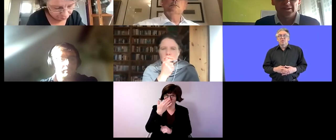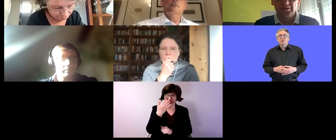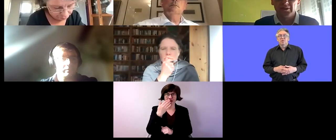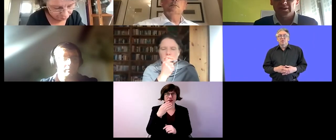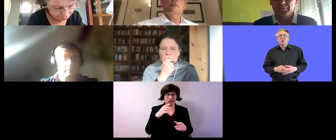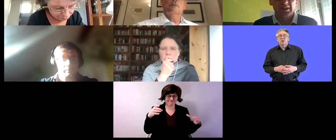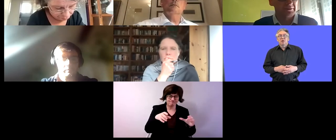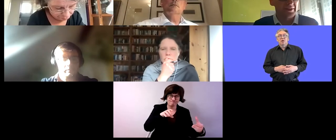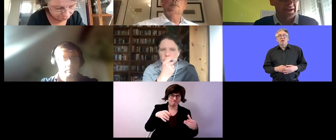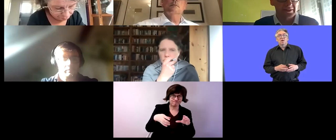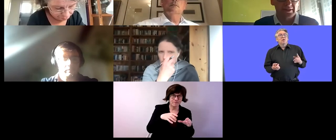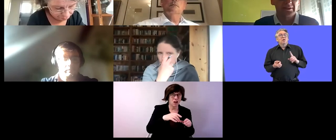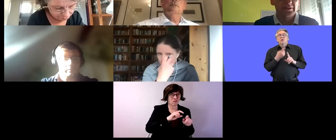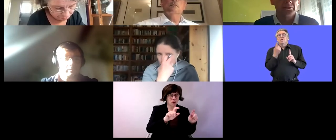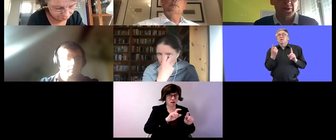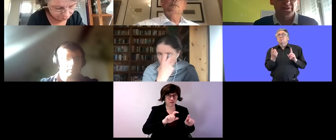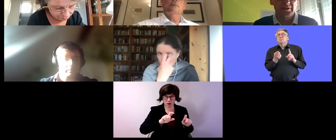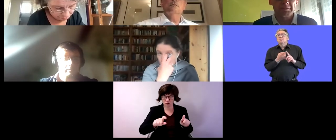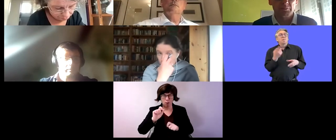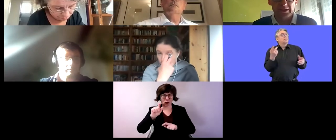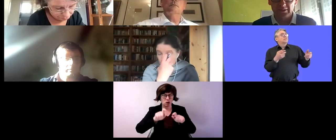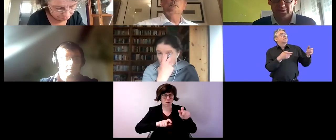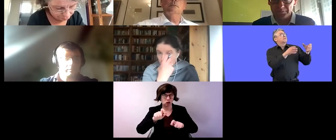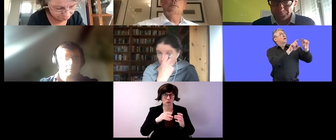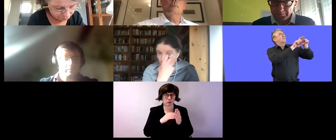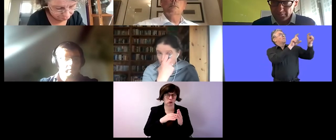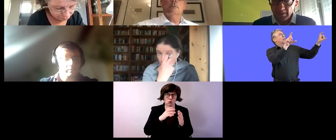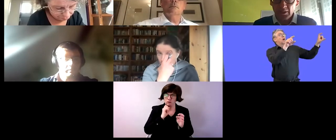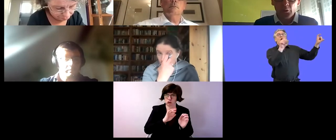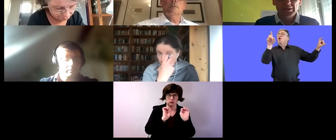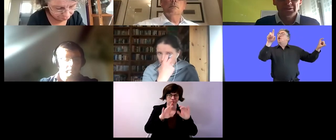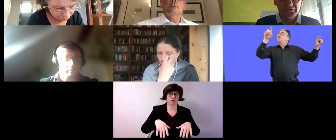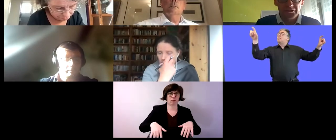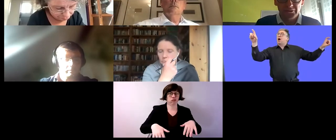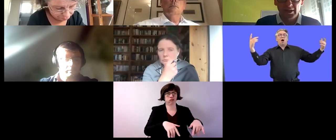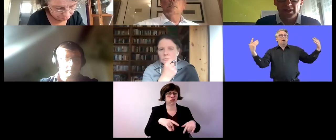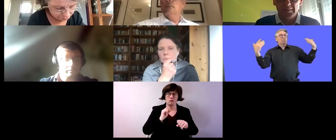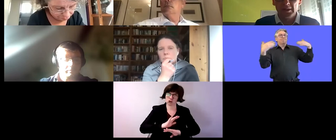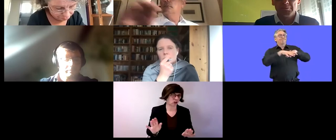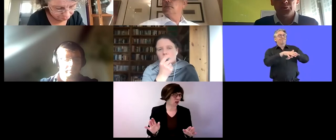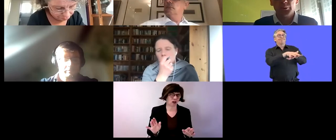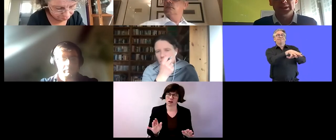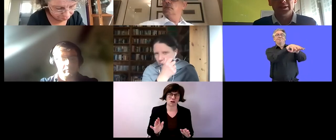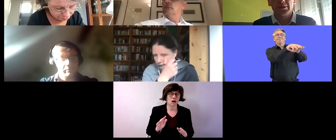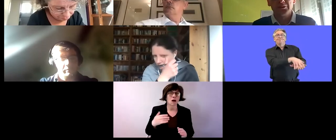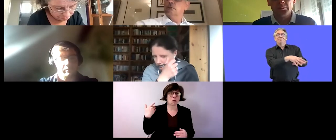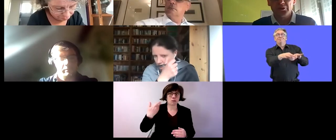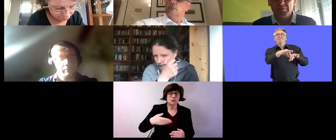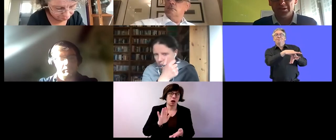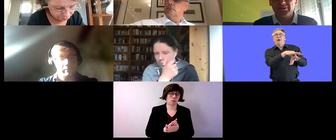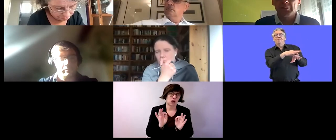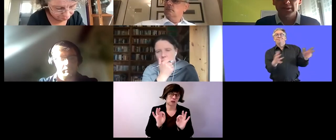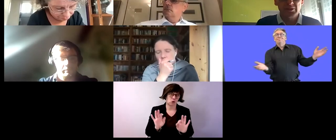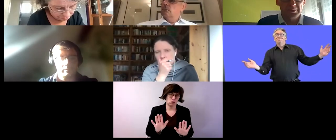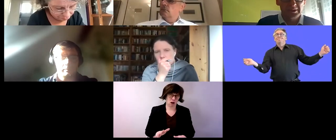disabilities get fired and this works in practice what differs between customer